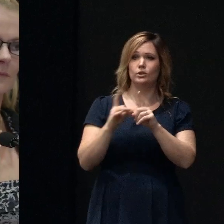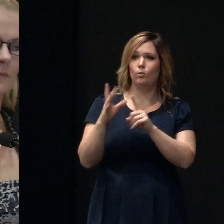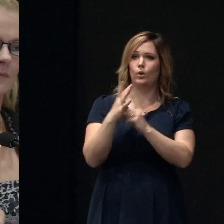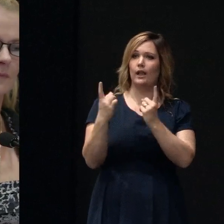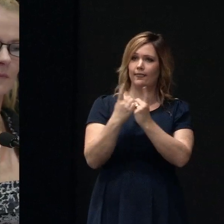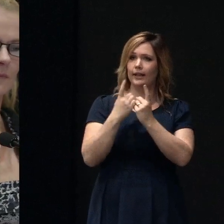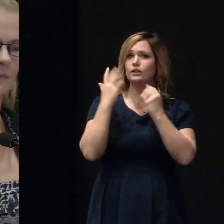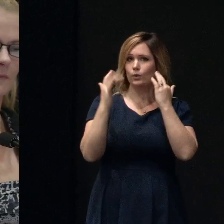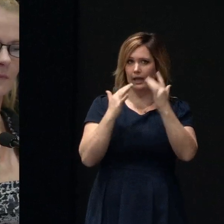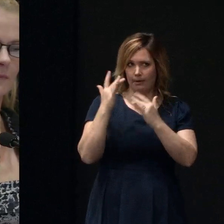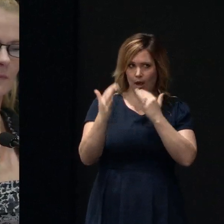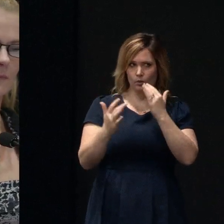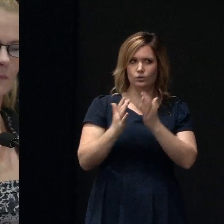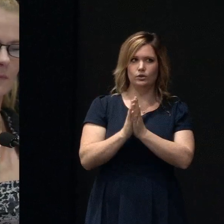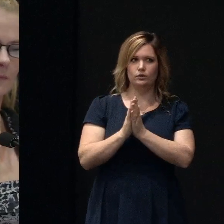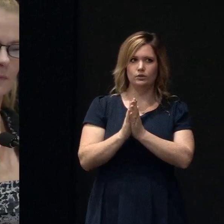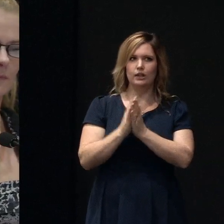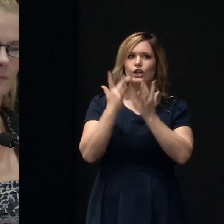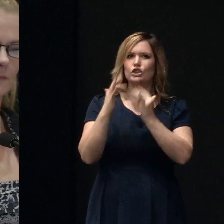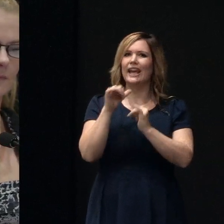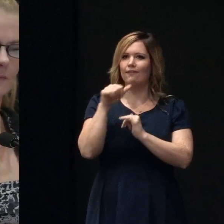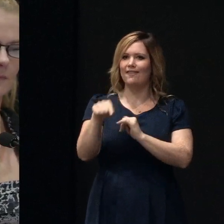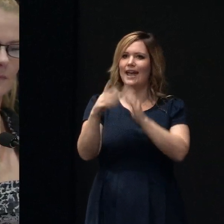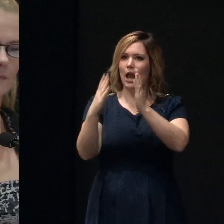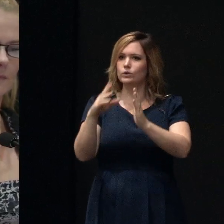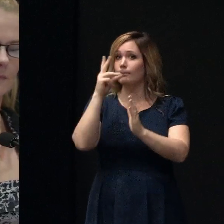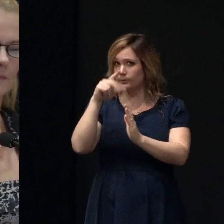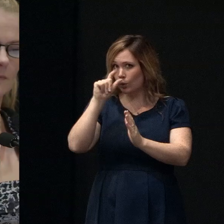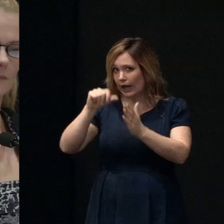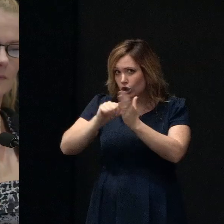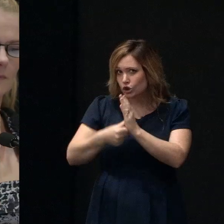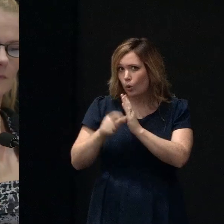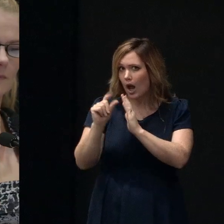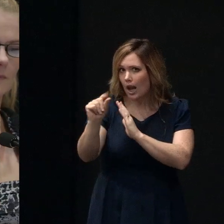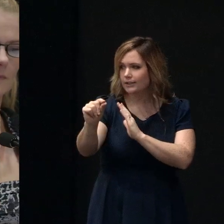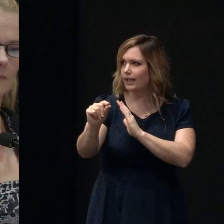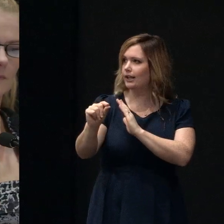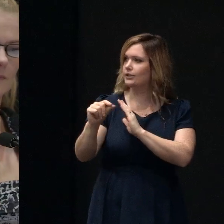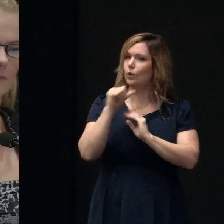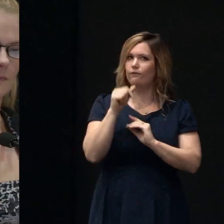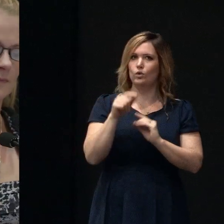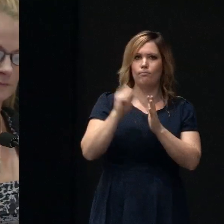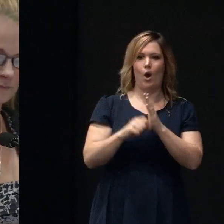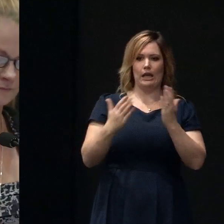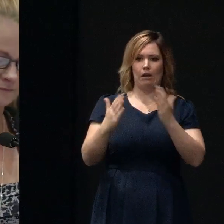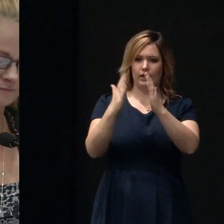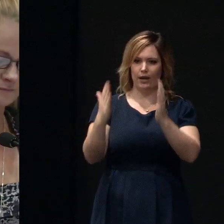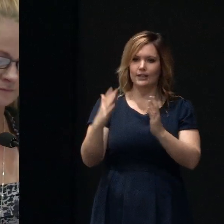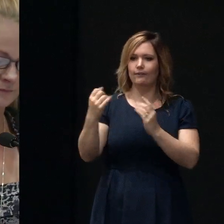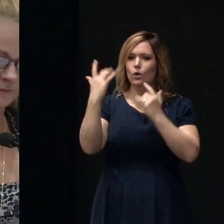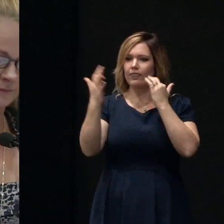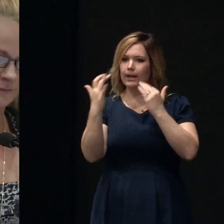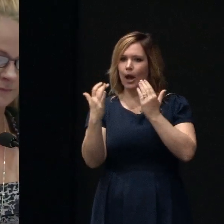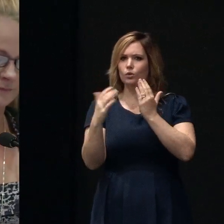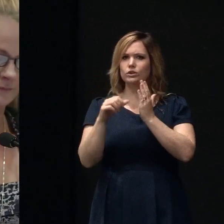more than before is their status with insurance. So that'll be if you're buying an existing property look at the scope of